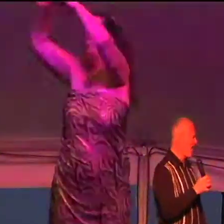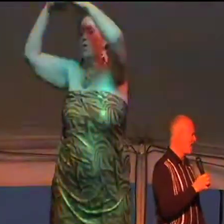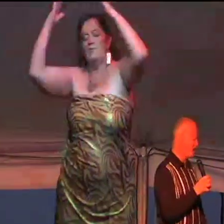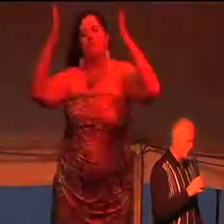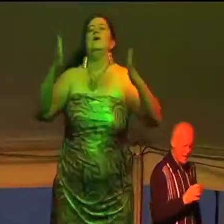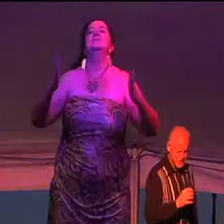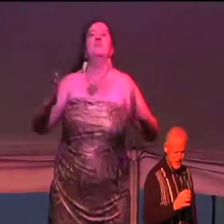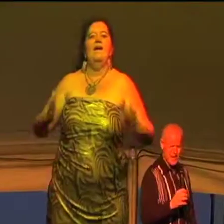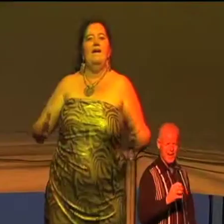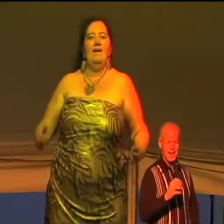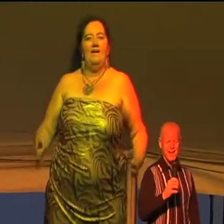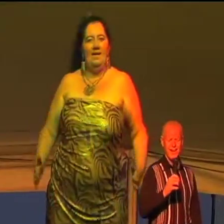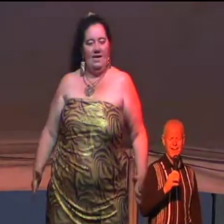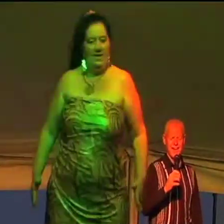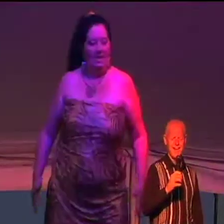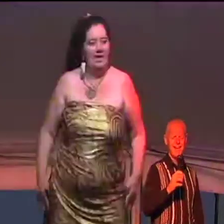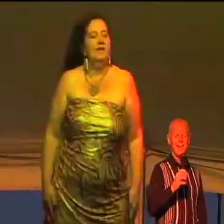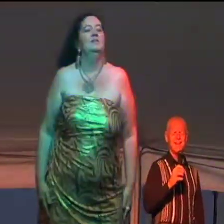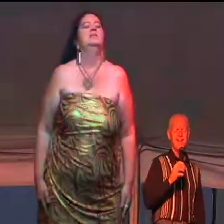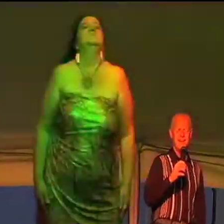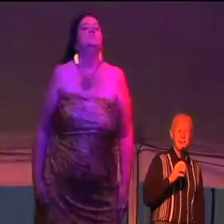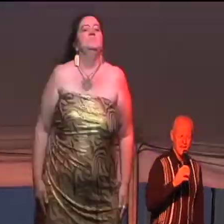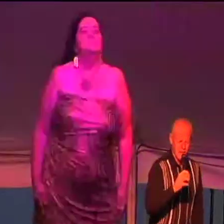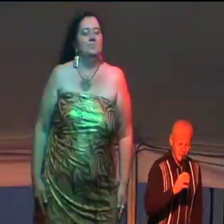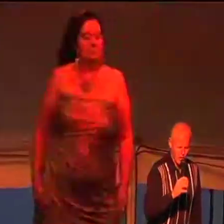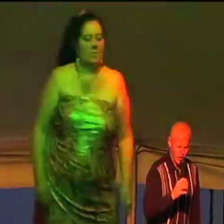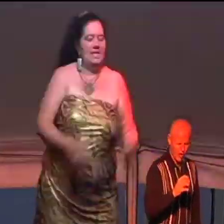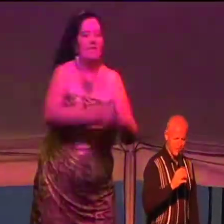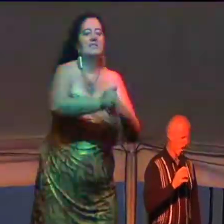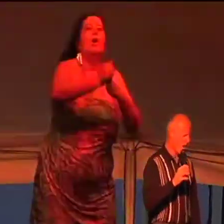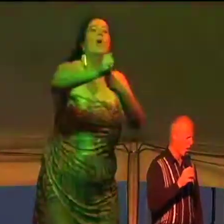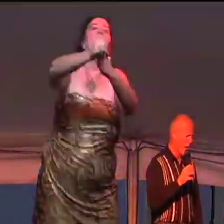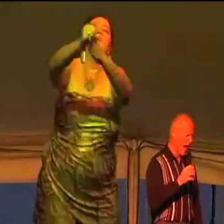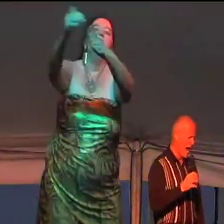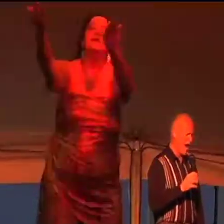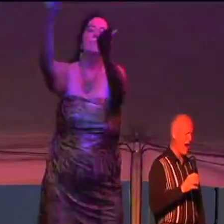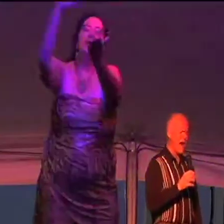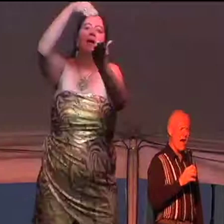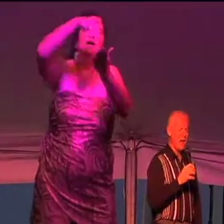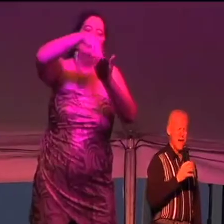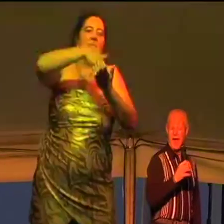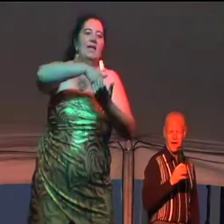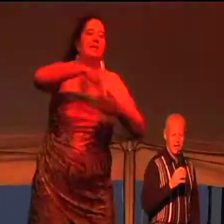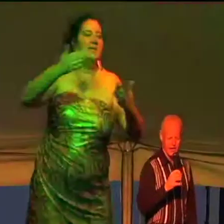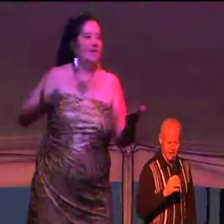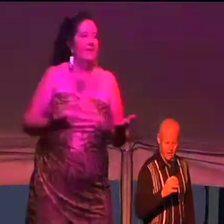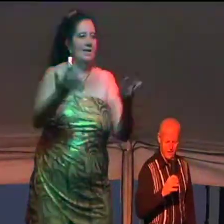be found We'll lead us all the way back here